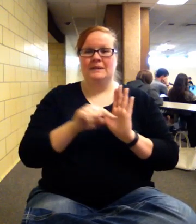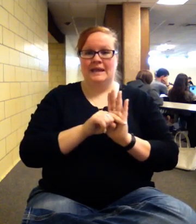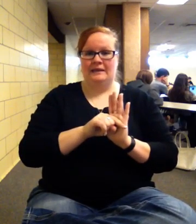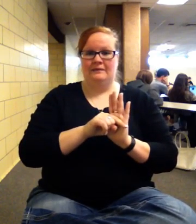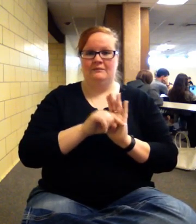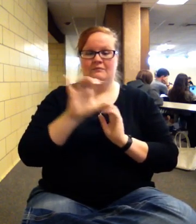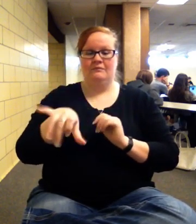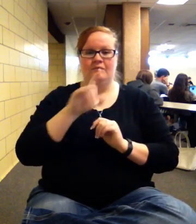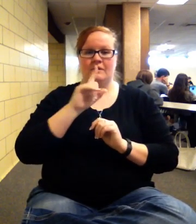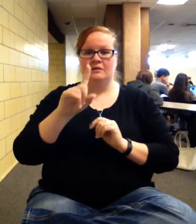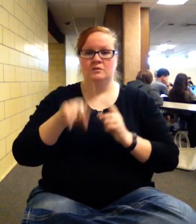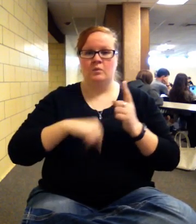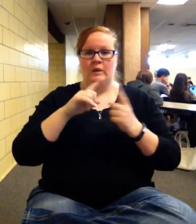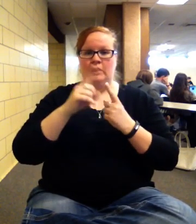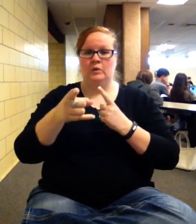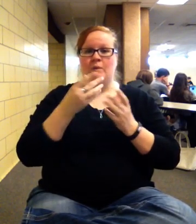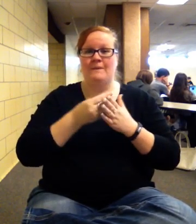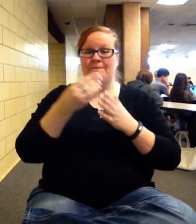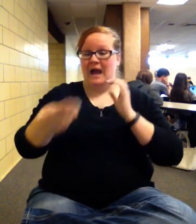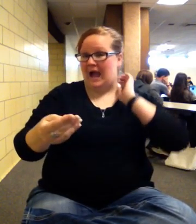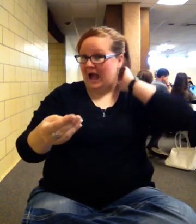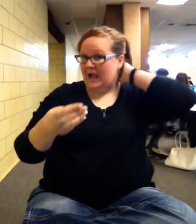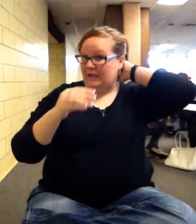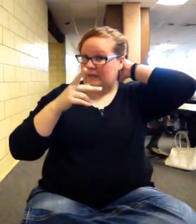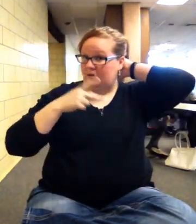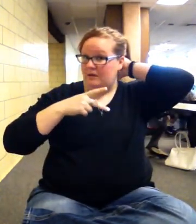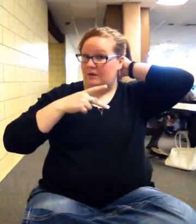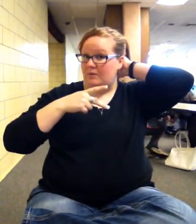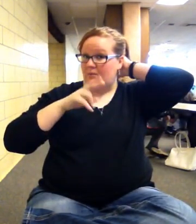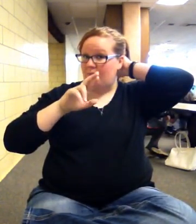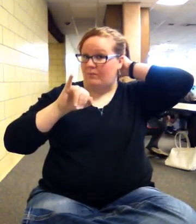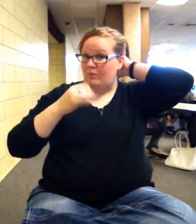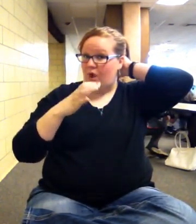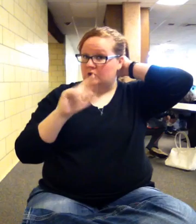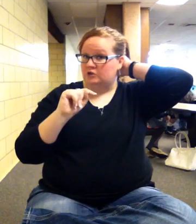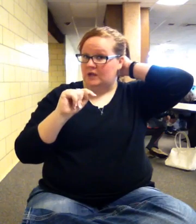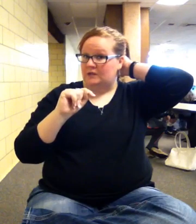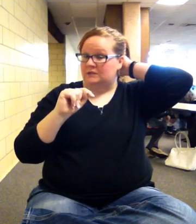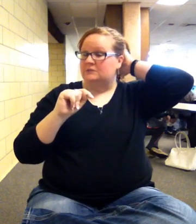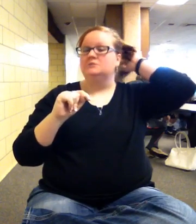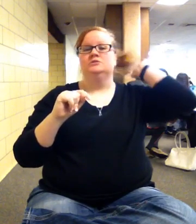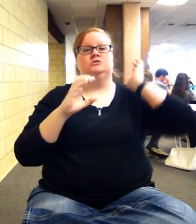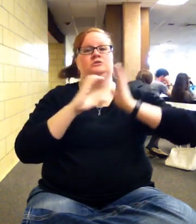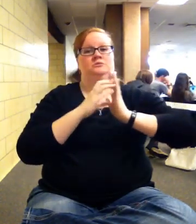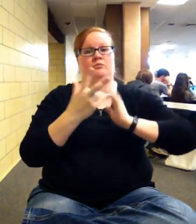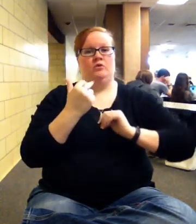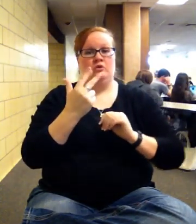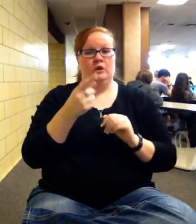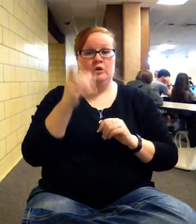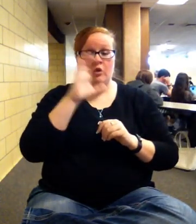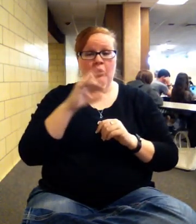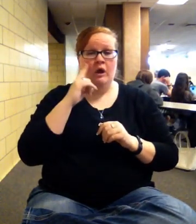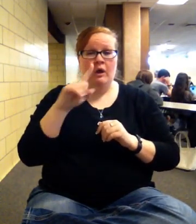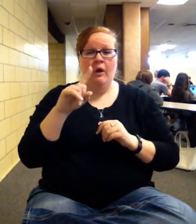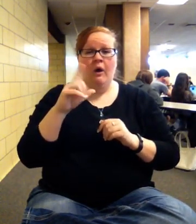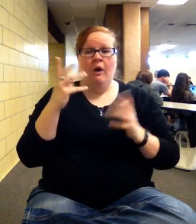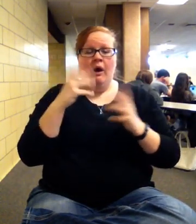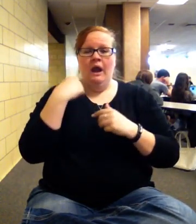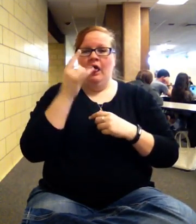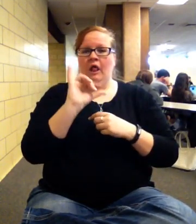are buying a project. Because remember, Chapter 13, we're looking at what it's like for companies to buy projects. So your